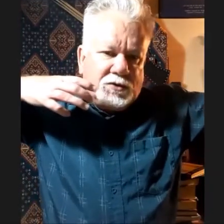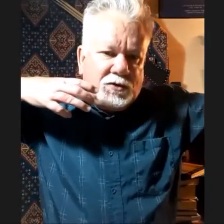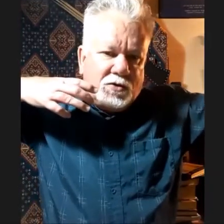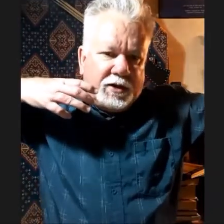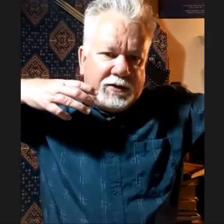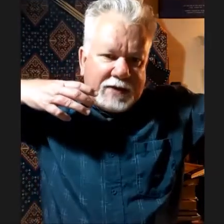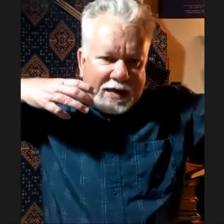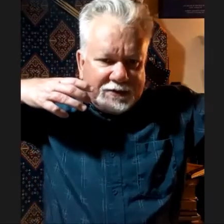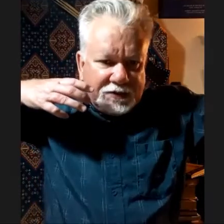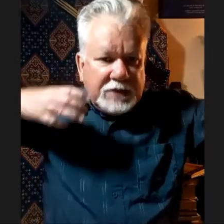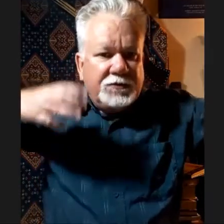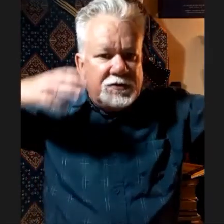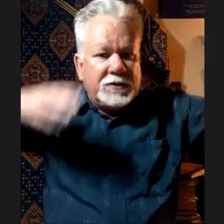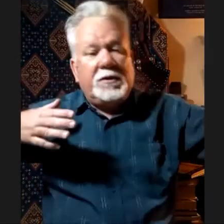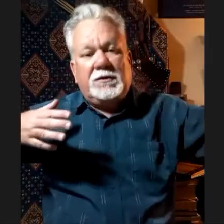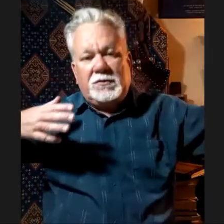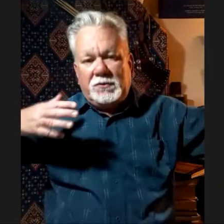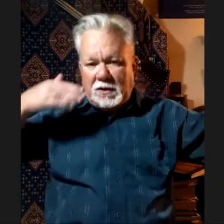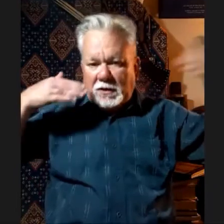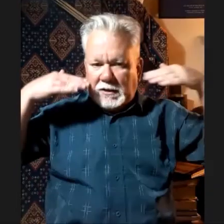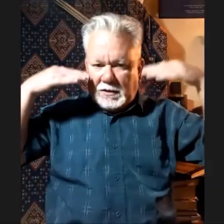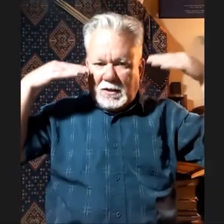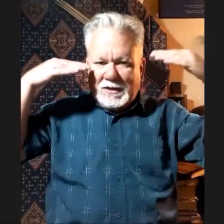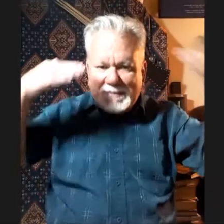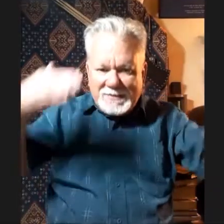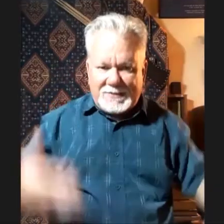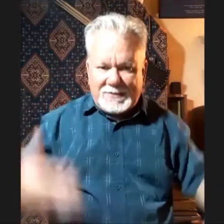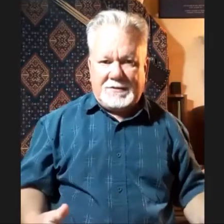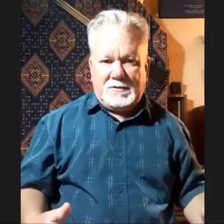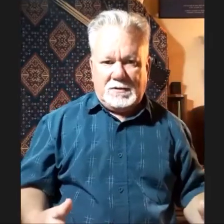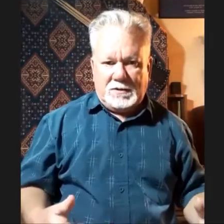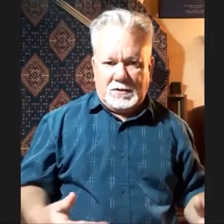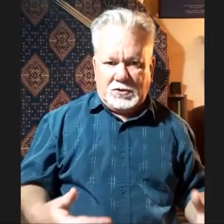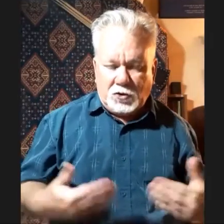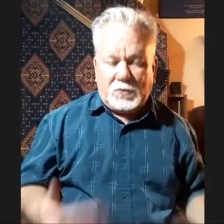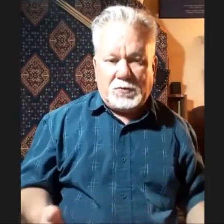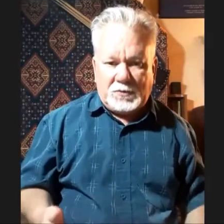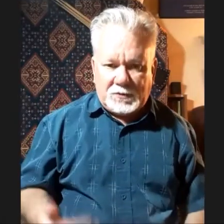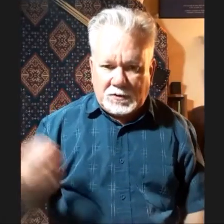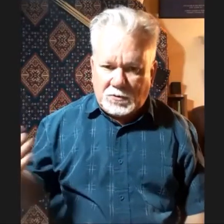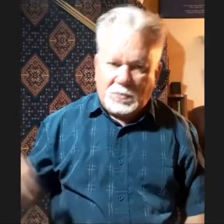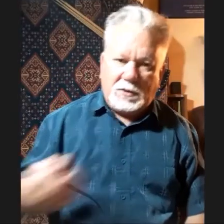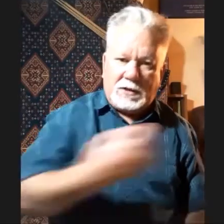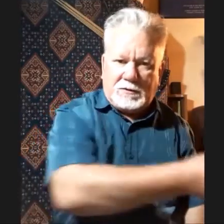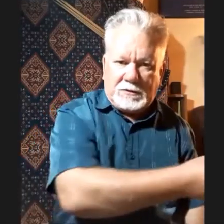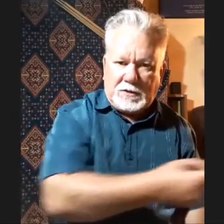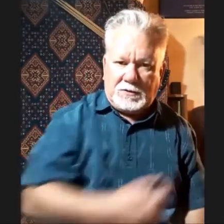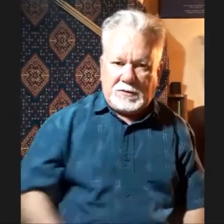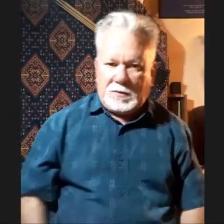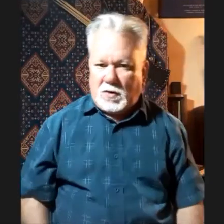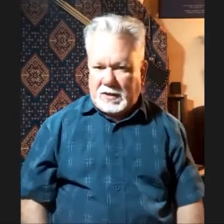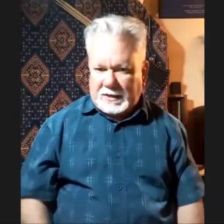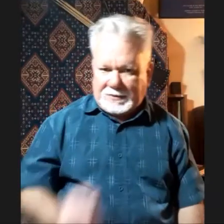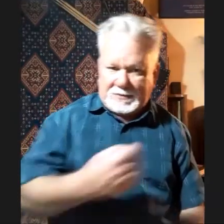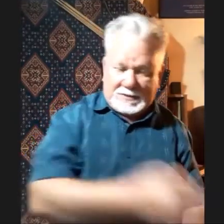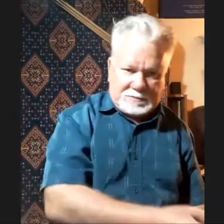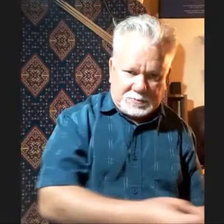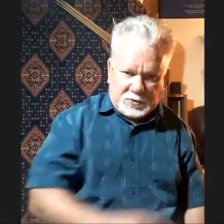aligned to give you something to get consistent shots with so that all the arrows go the same way at the same speed.